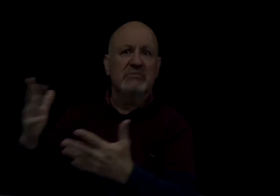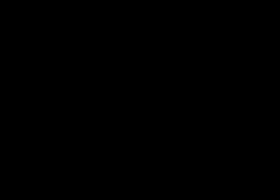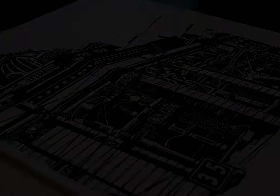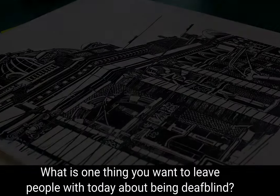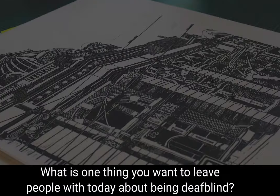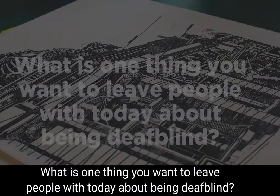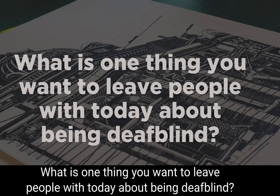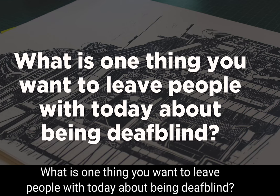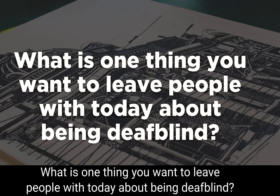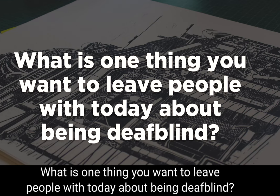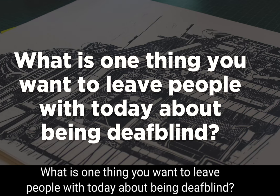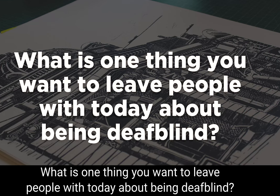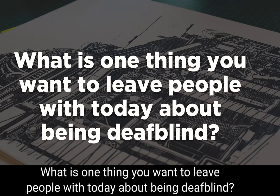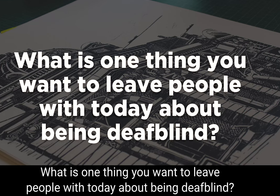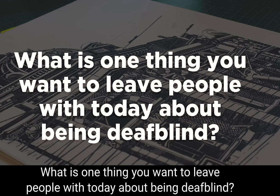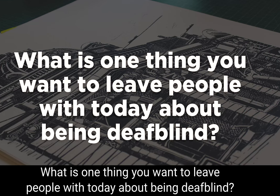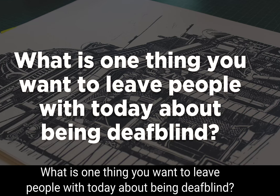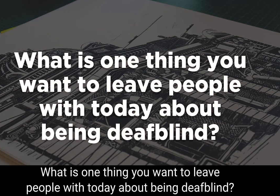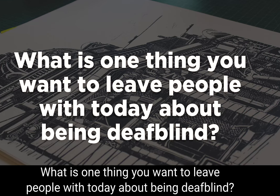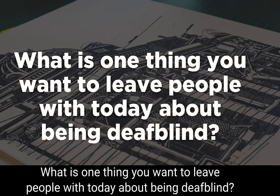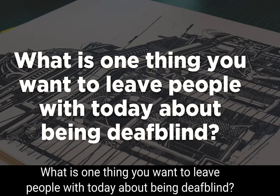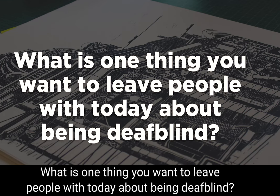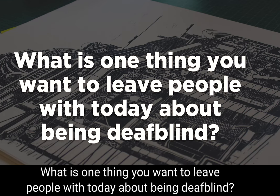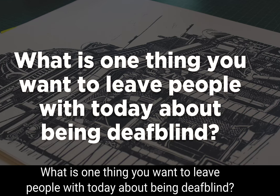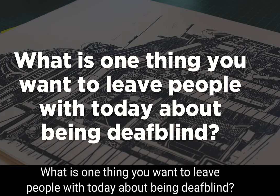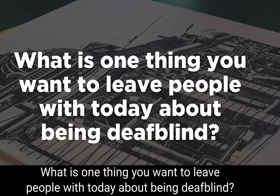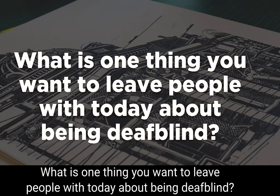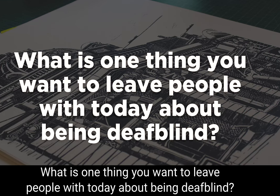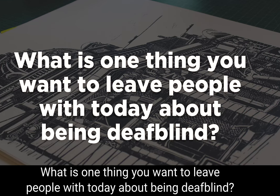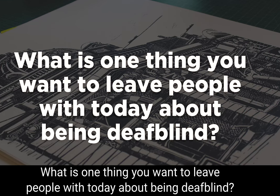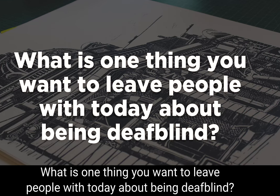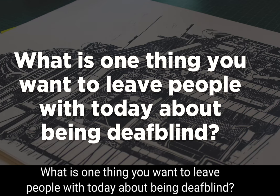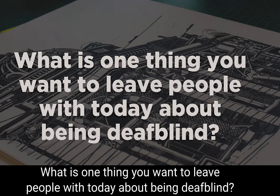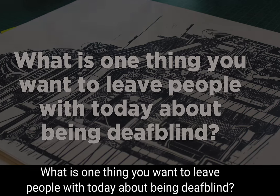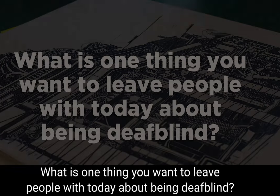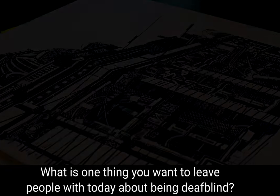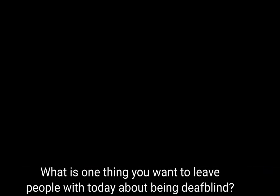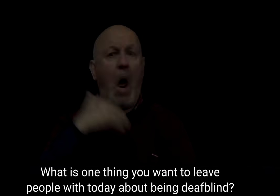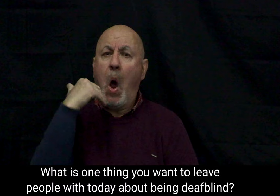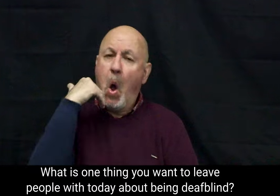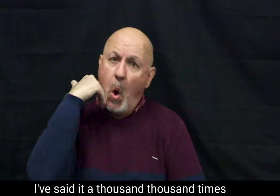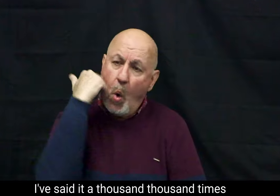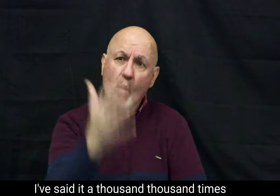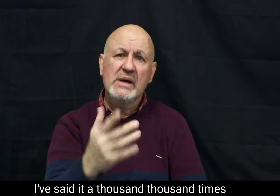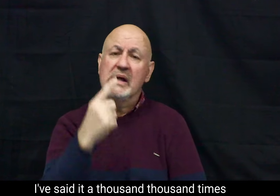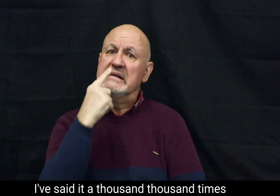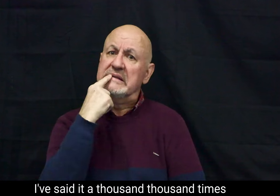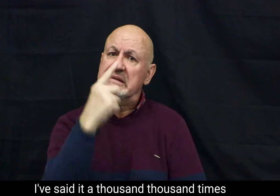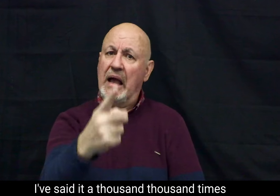What is one thing you want to leave people with today about being deafblind? I've said it a thousand,